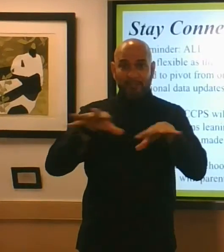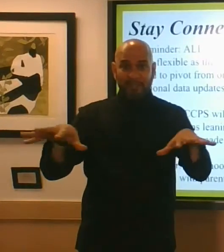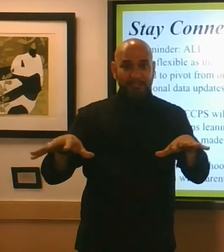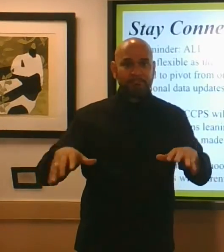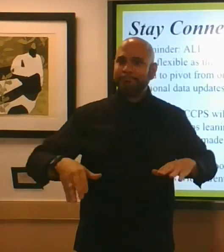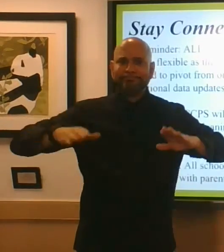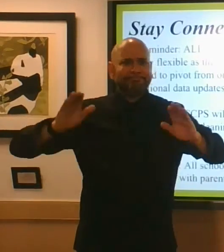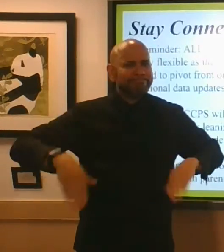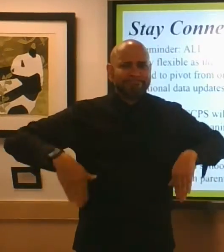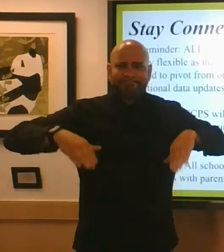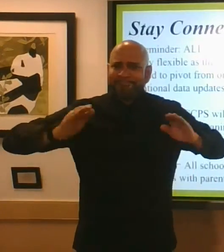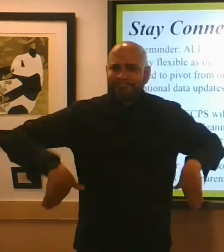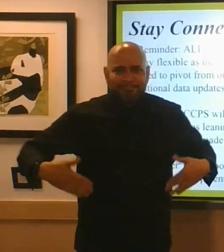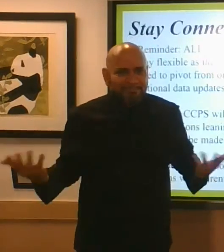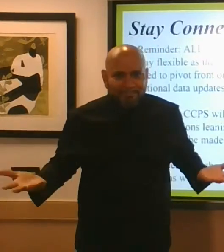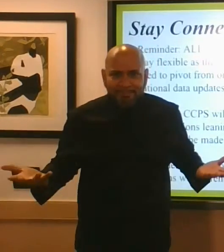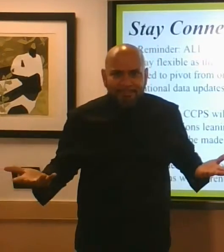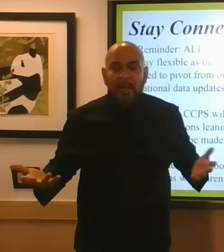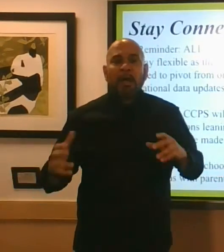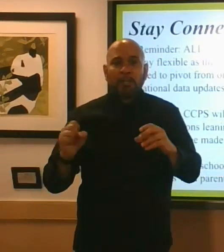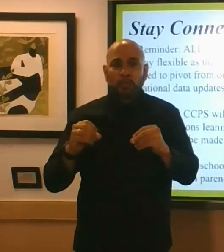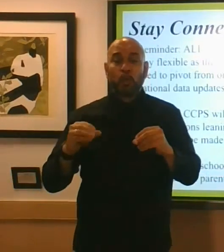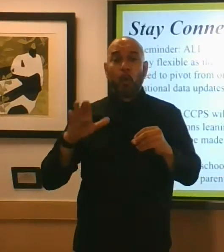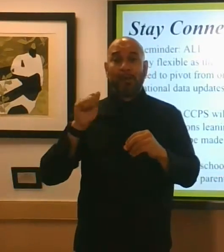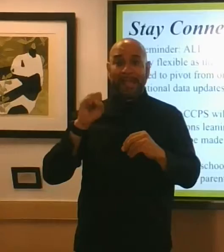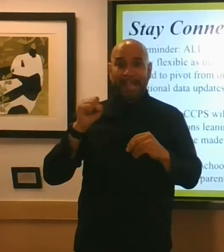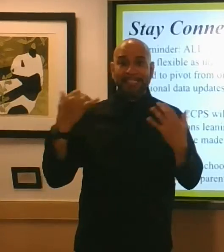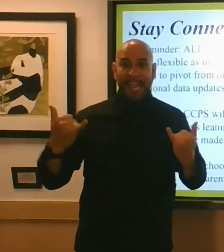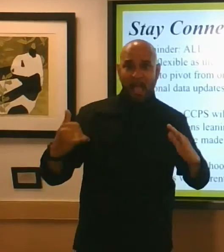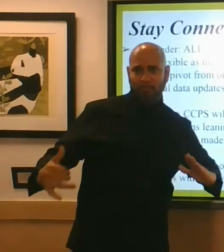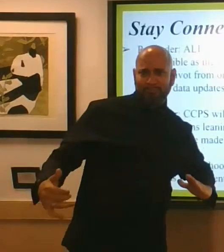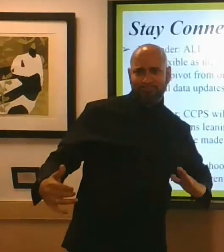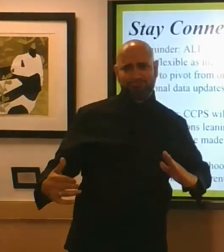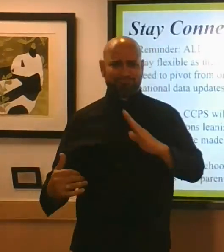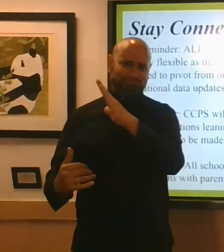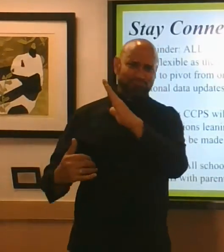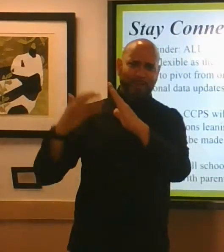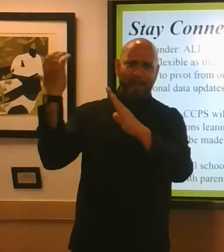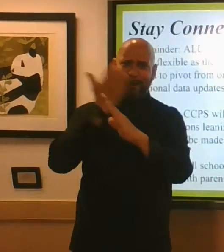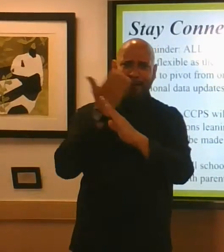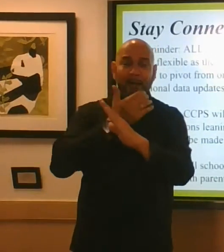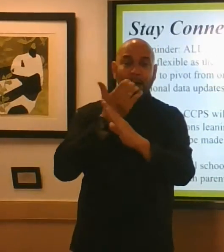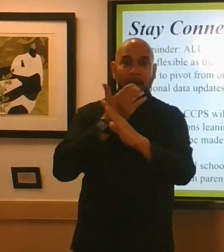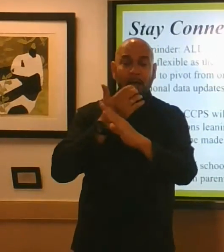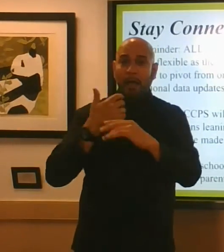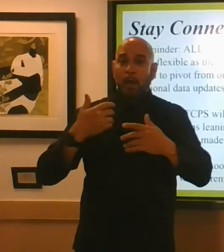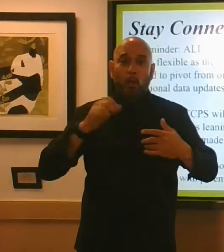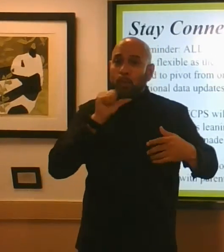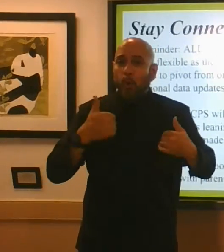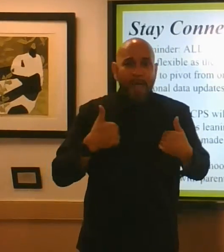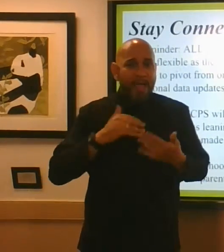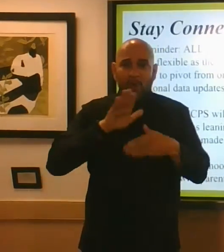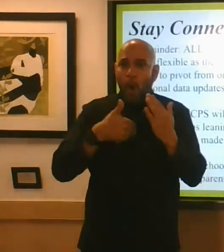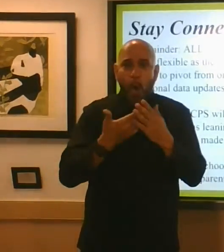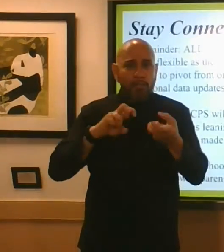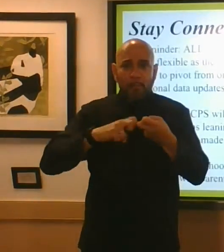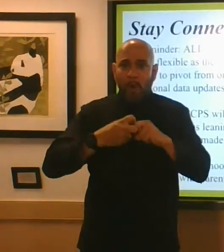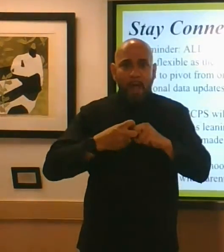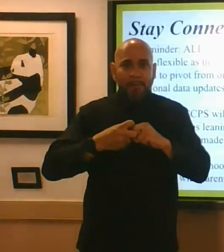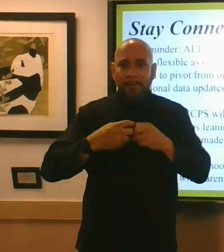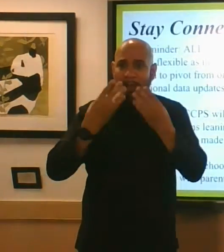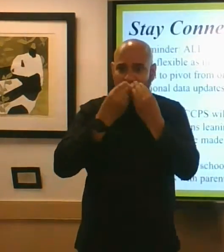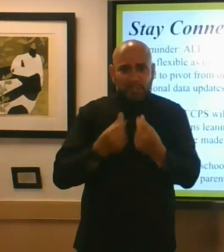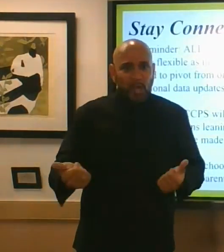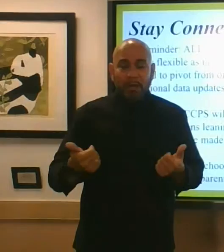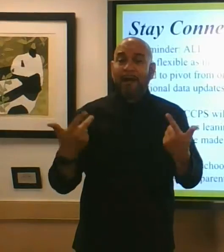i need all of us to remain flexible we don't have all the problems solved i mentioned child care